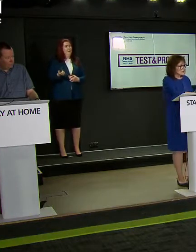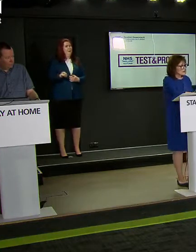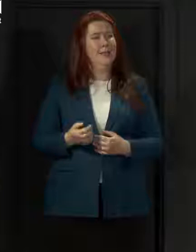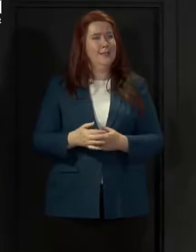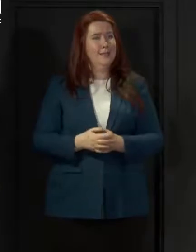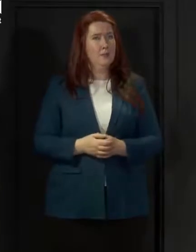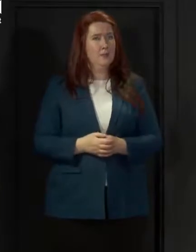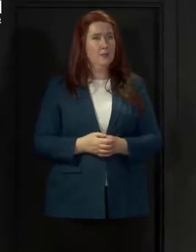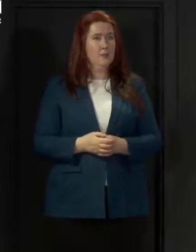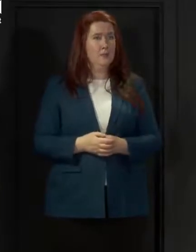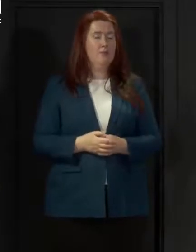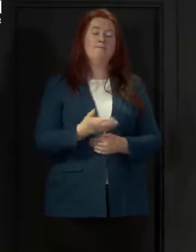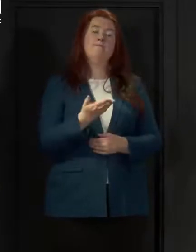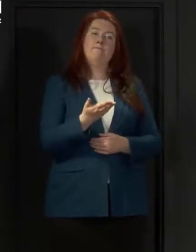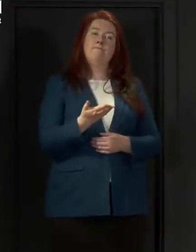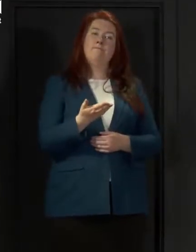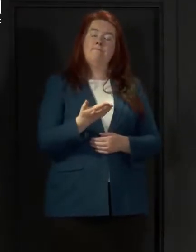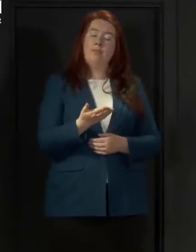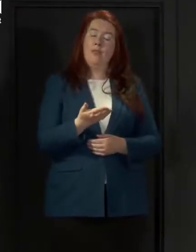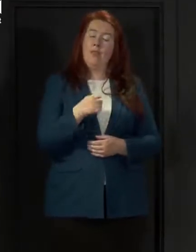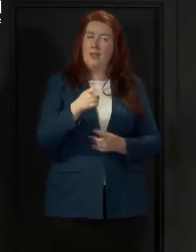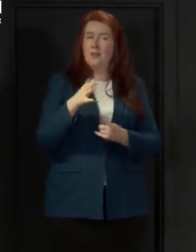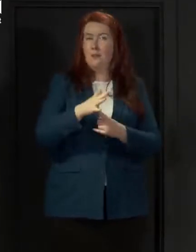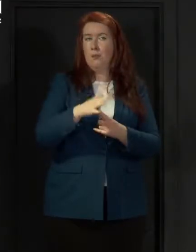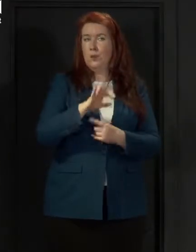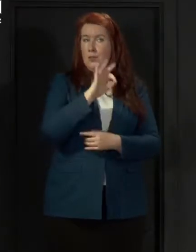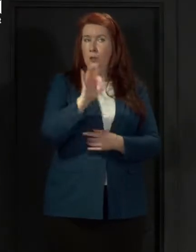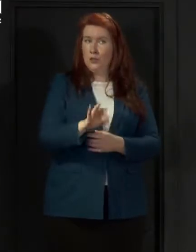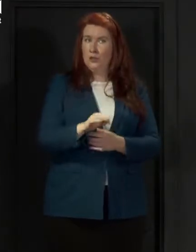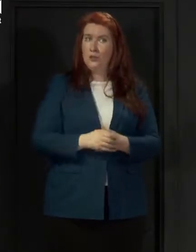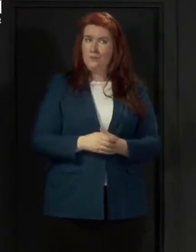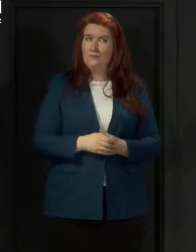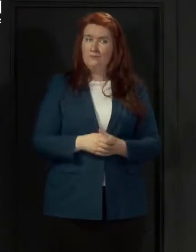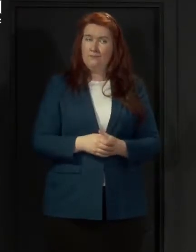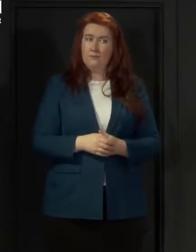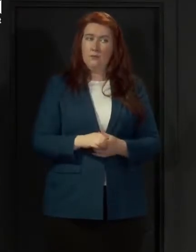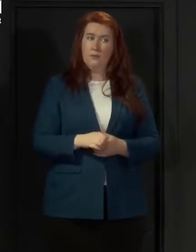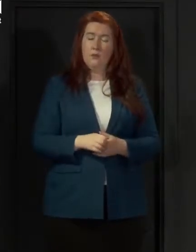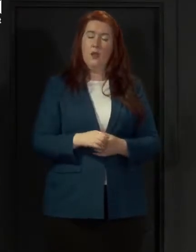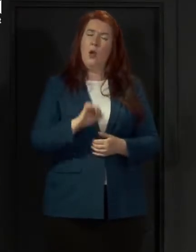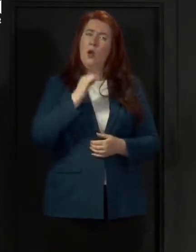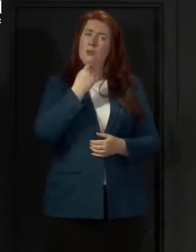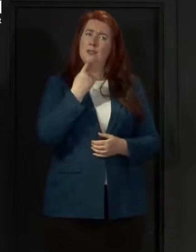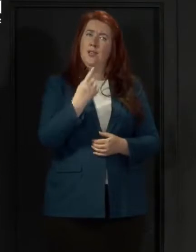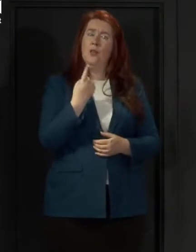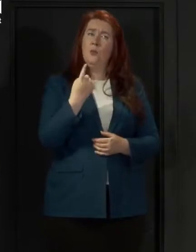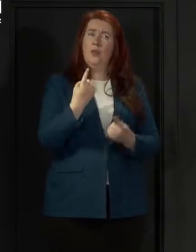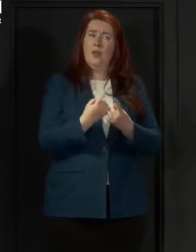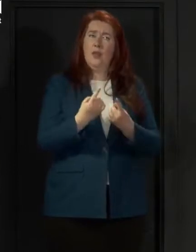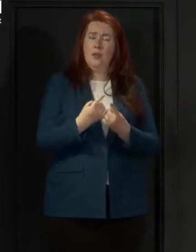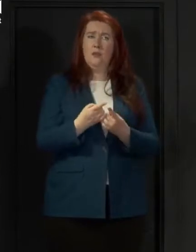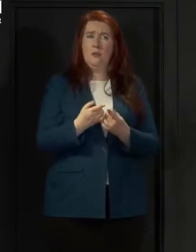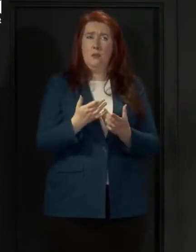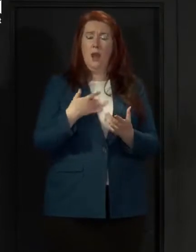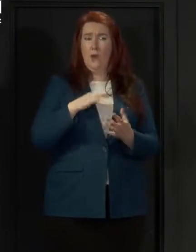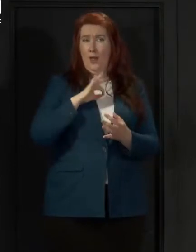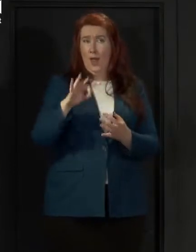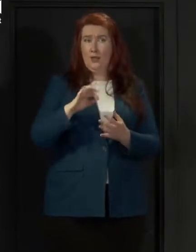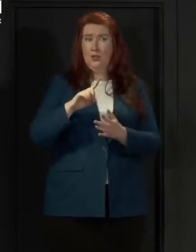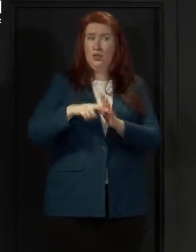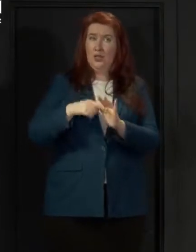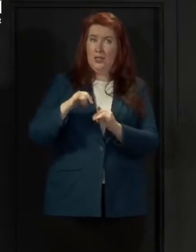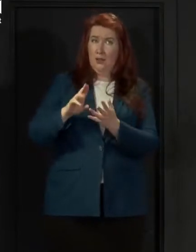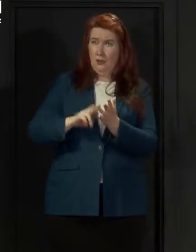thanks very much Thomas it is an important question I would say one thing before I ask both Jason and Fiona